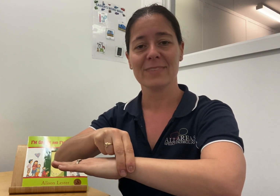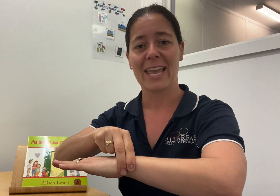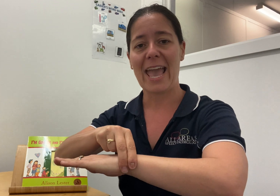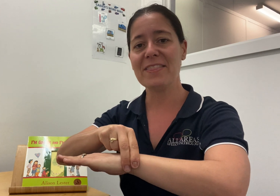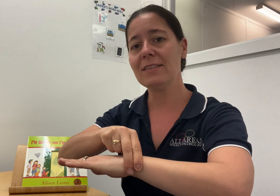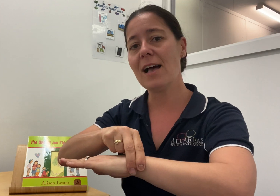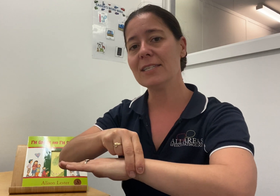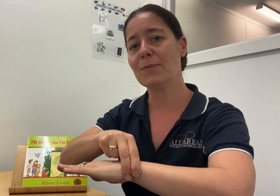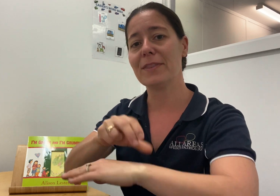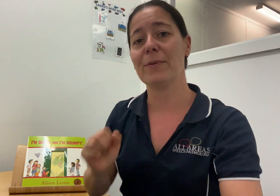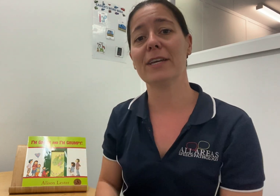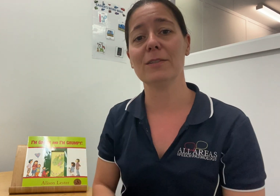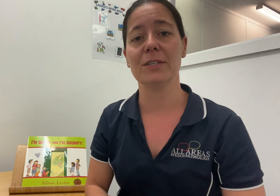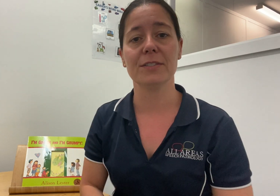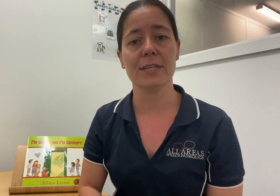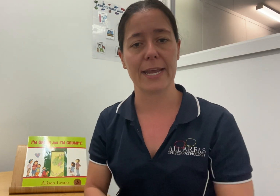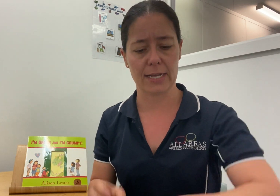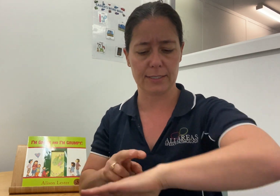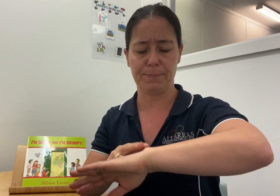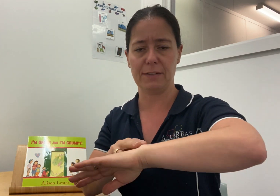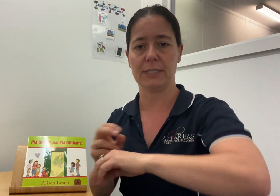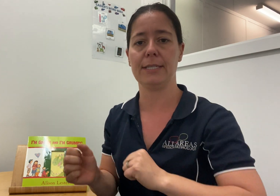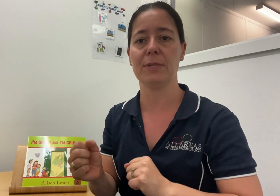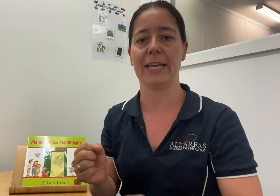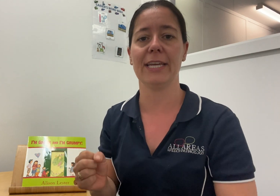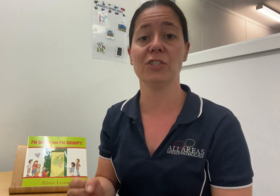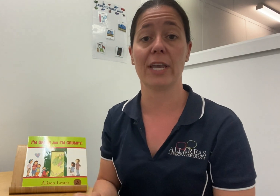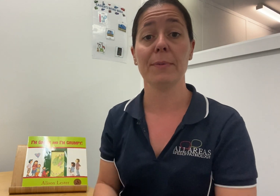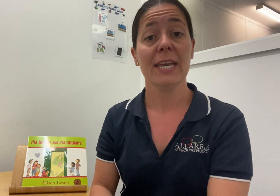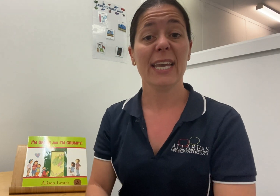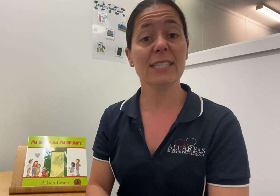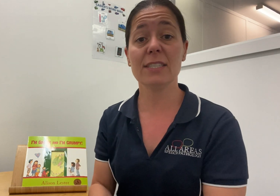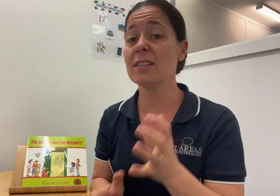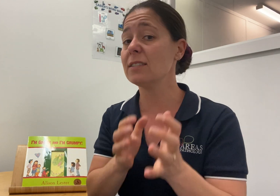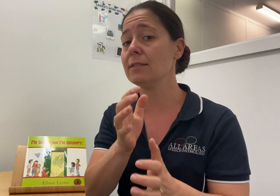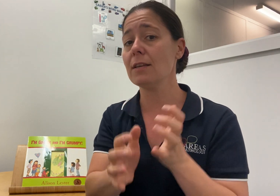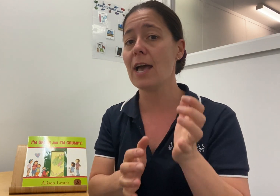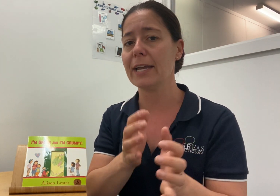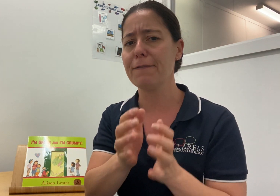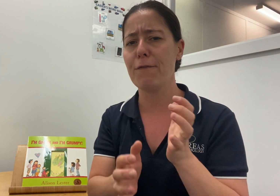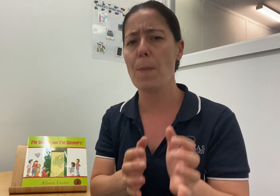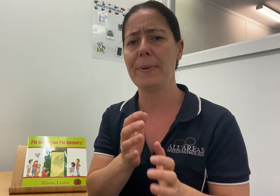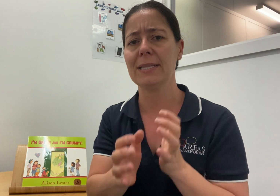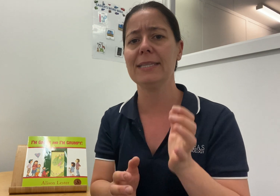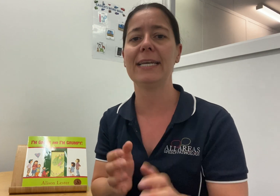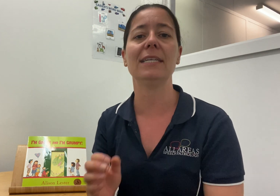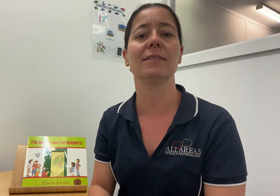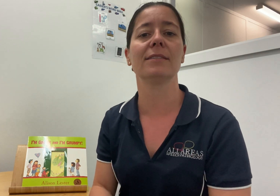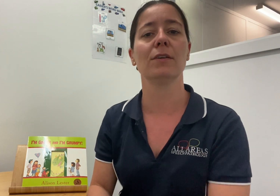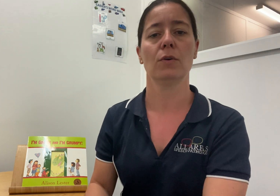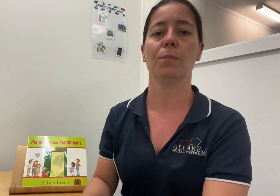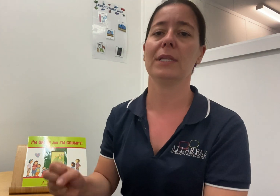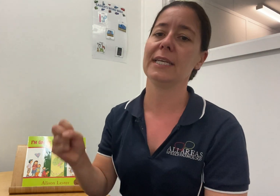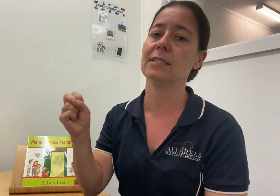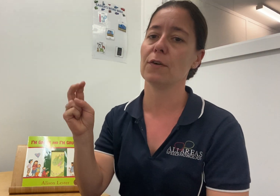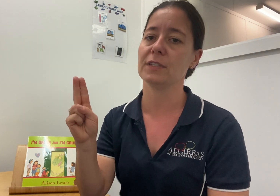And the last one that we're going to learn today has a bit of a similar handshake. It's the sign for police. Police officer.